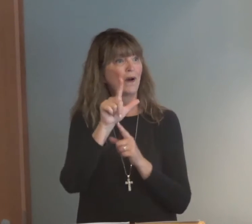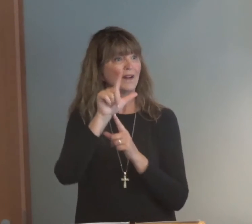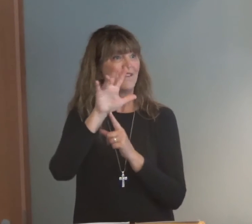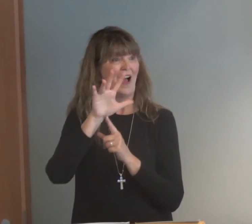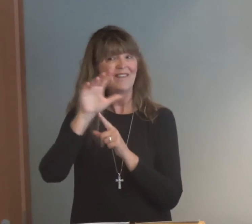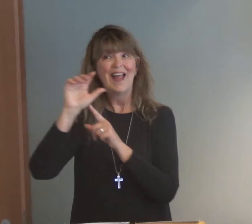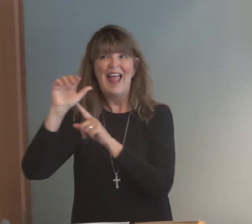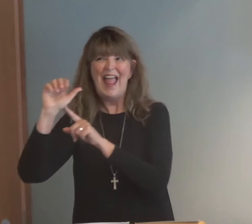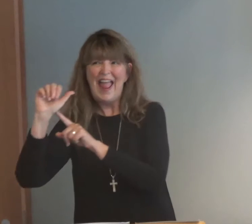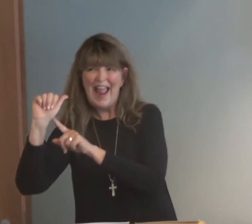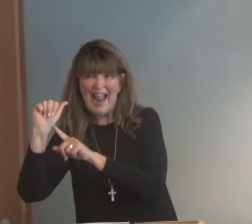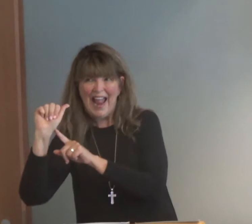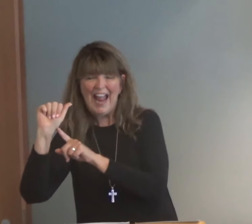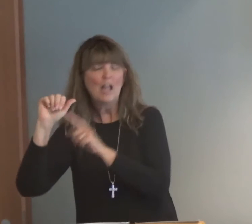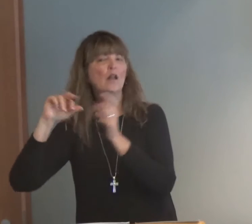15 through 25a.